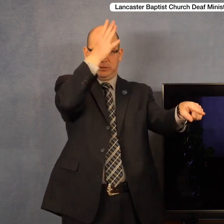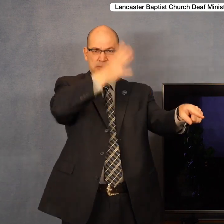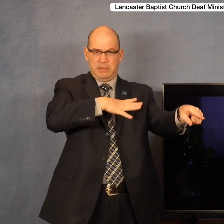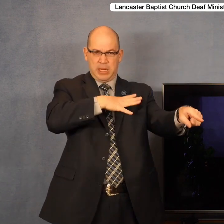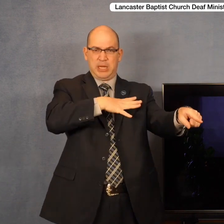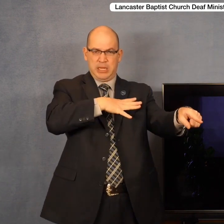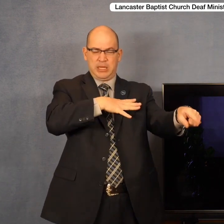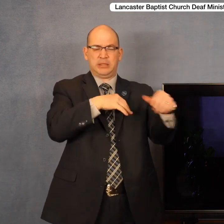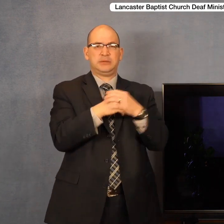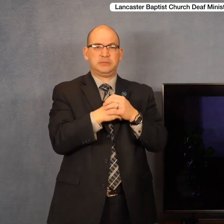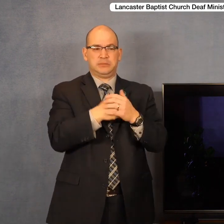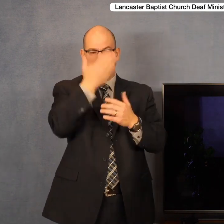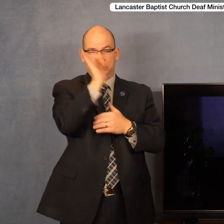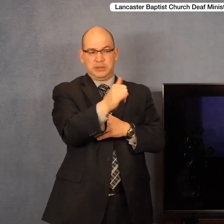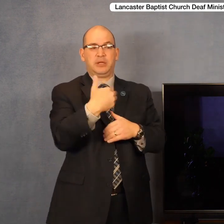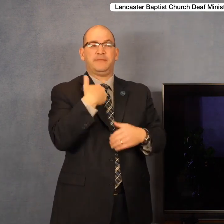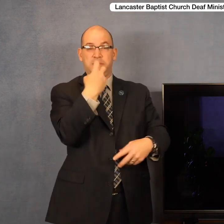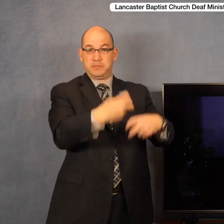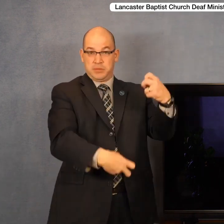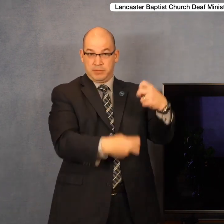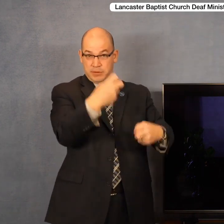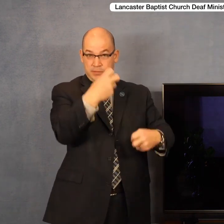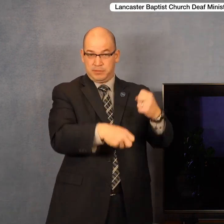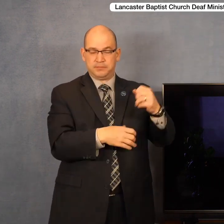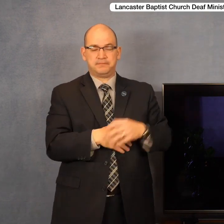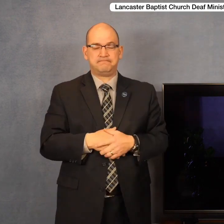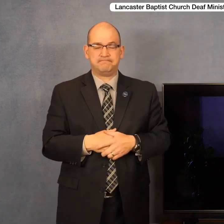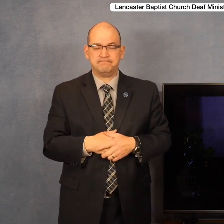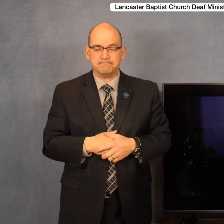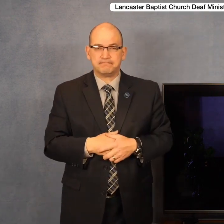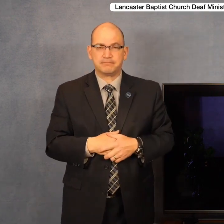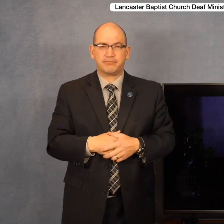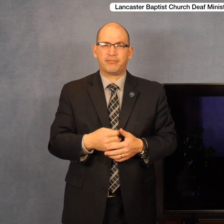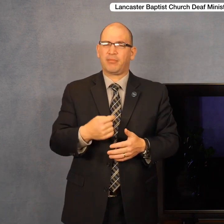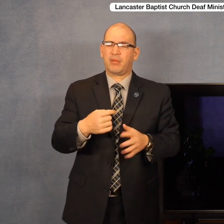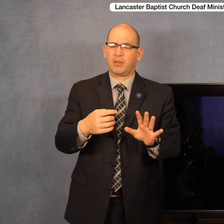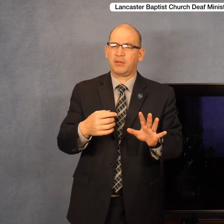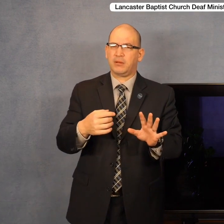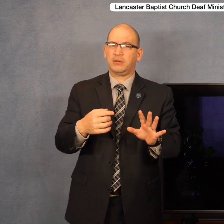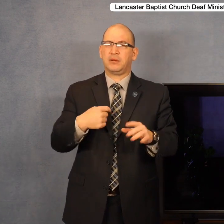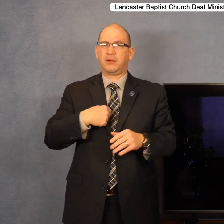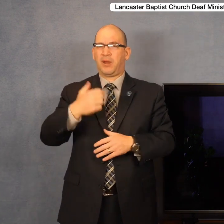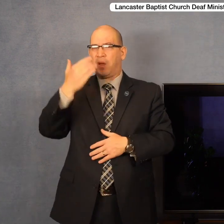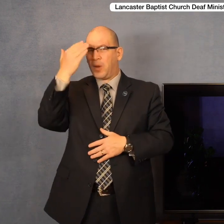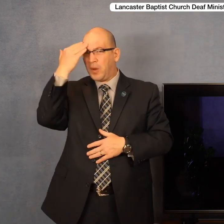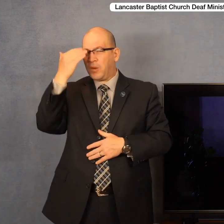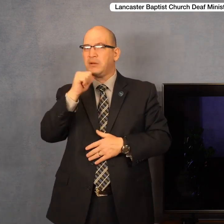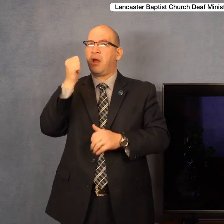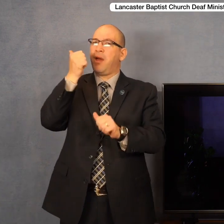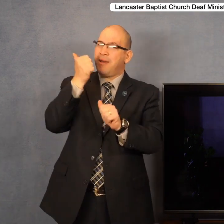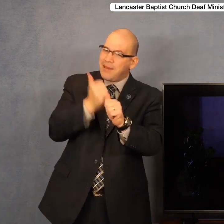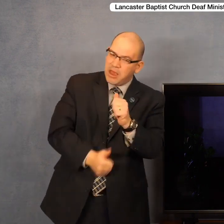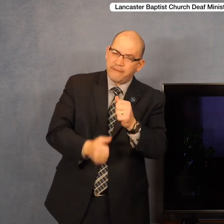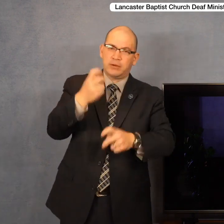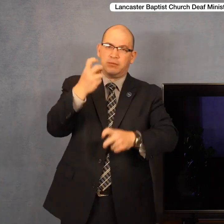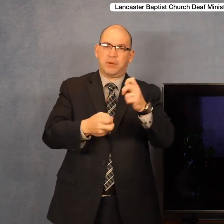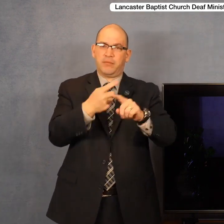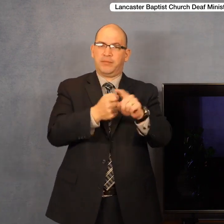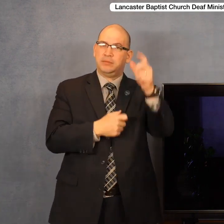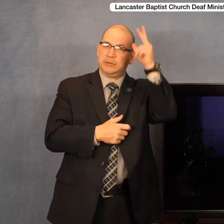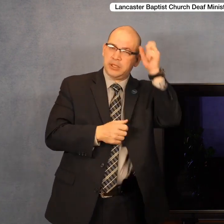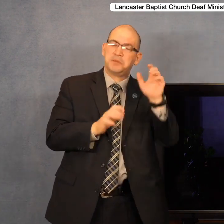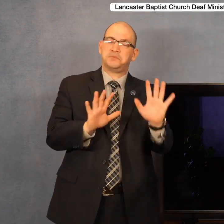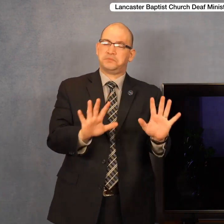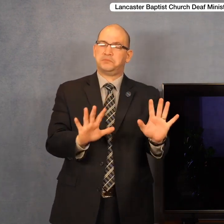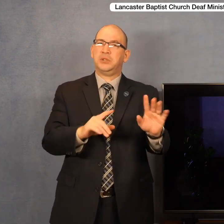existed in his life. I'm not here to tell you that every problem we experience in our life is of satanic origin.